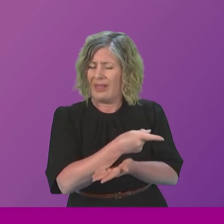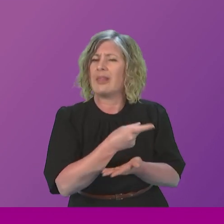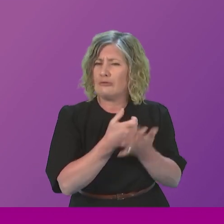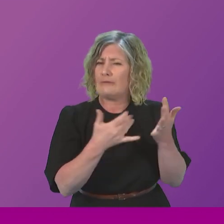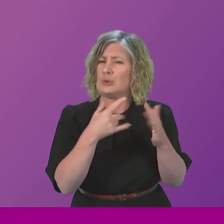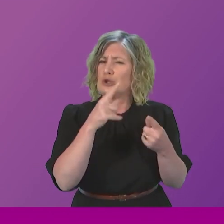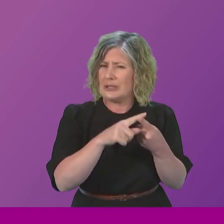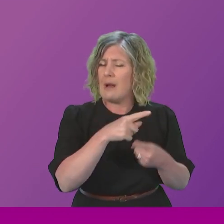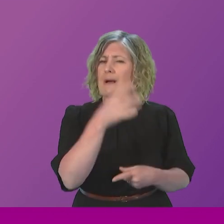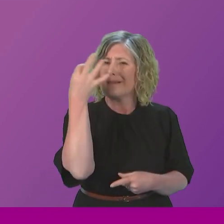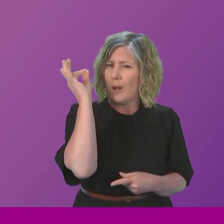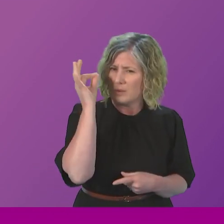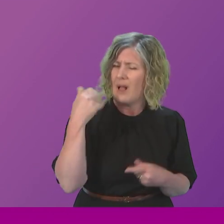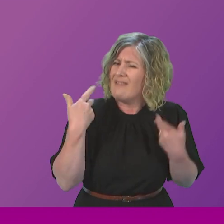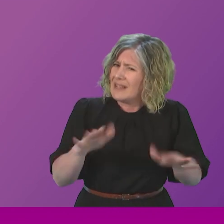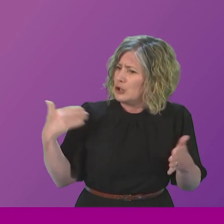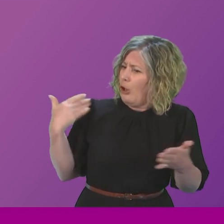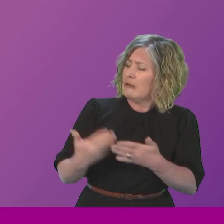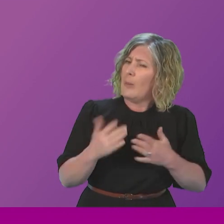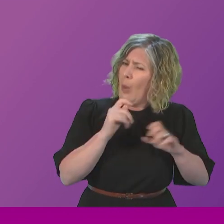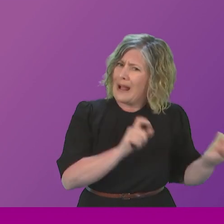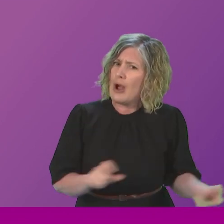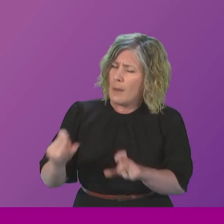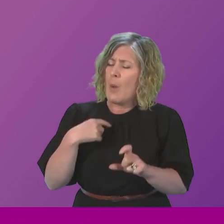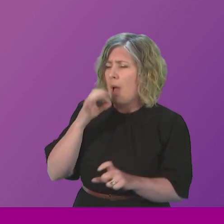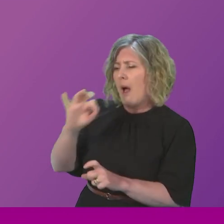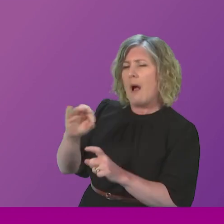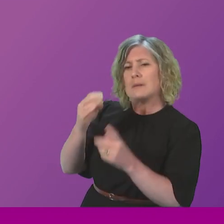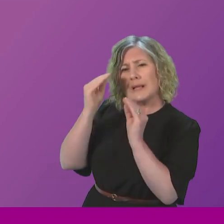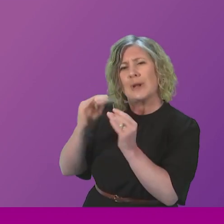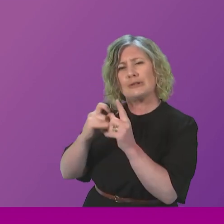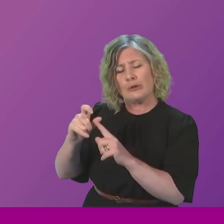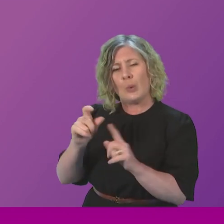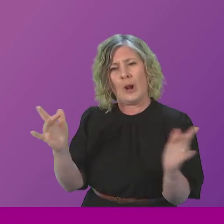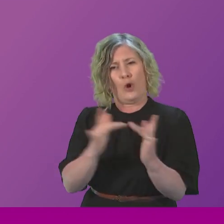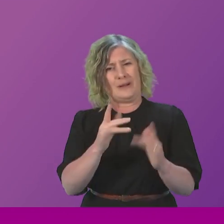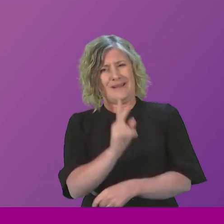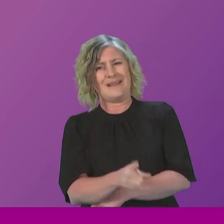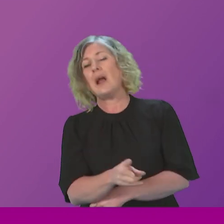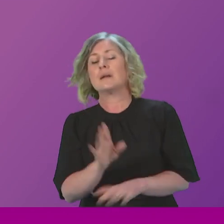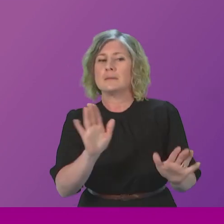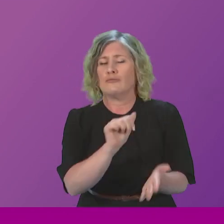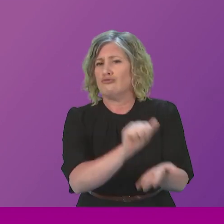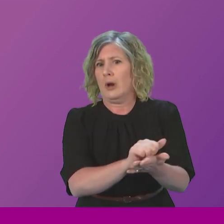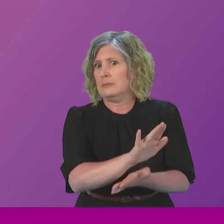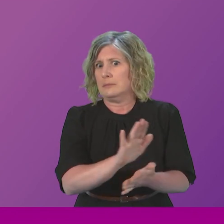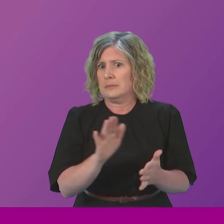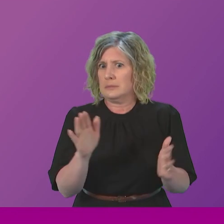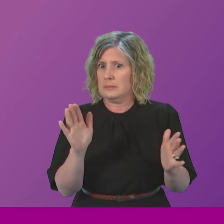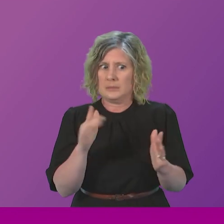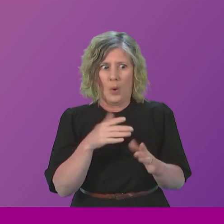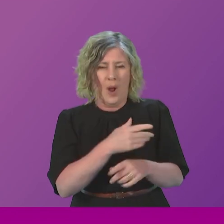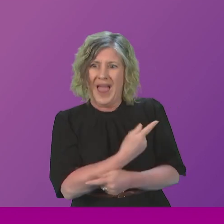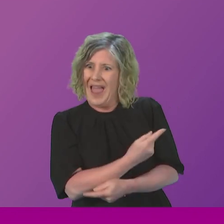already. But I will ask the Education Secretary to retouch base with Renfrewshire Council because, ultimately, I agree with Neil Bibby's premise that no